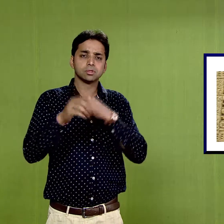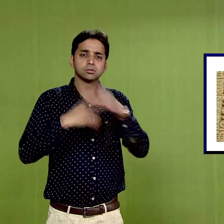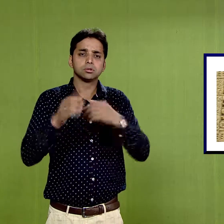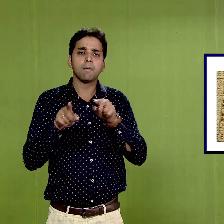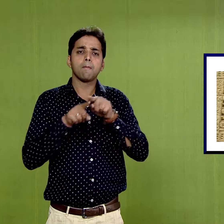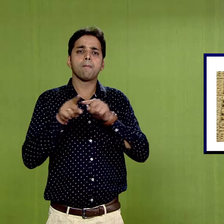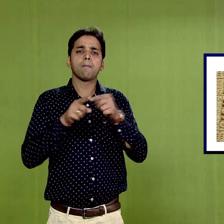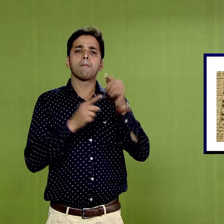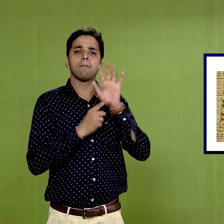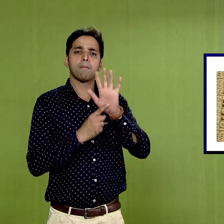paintings.